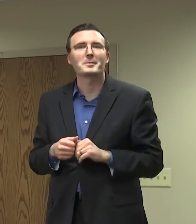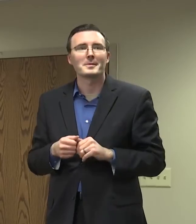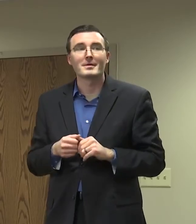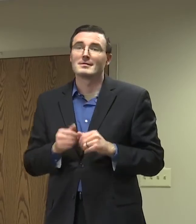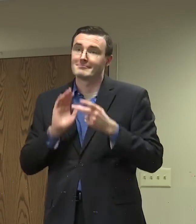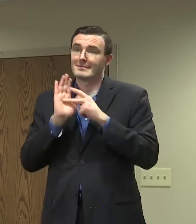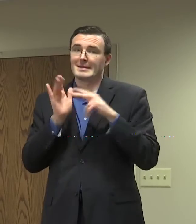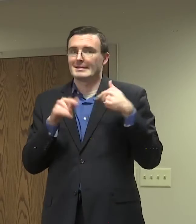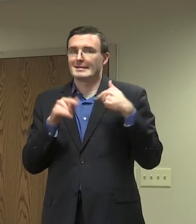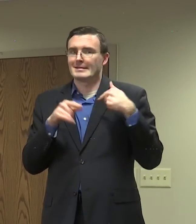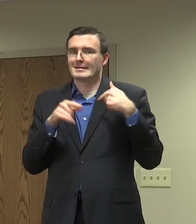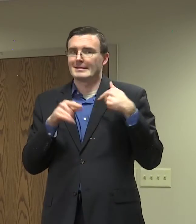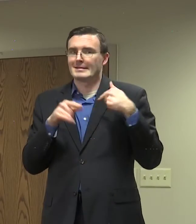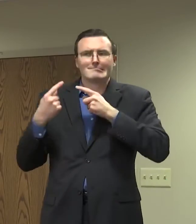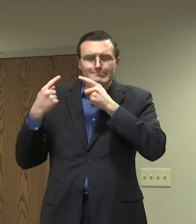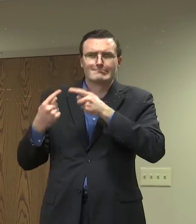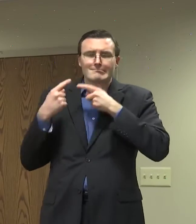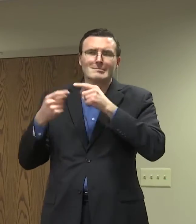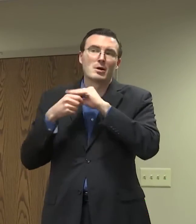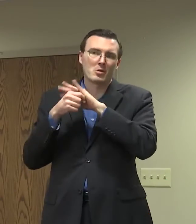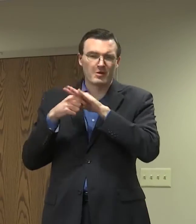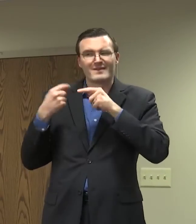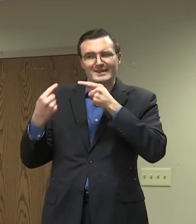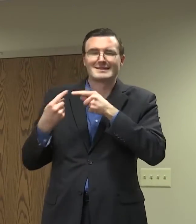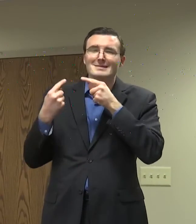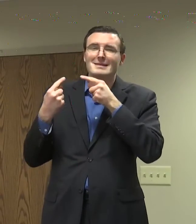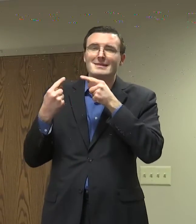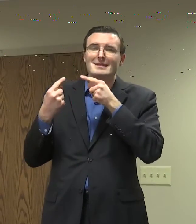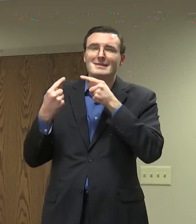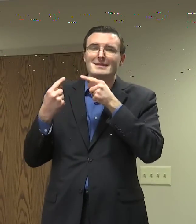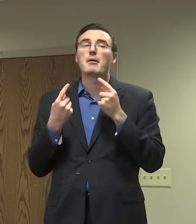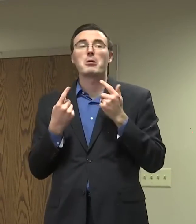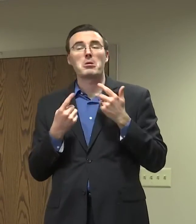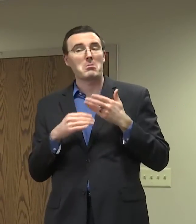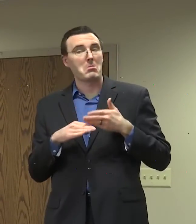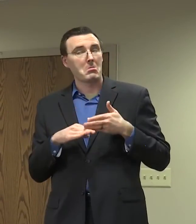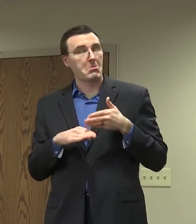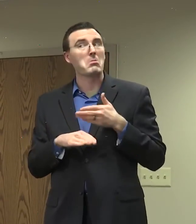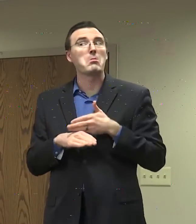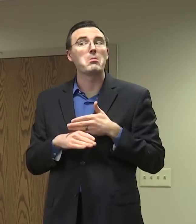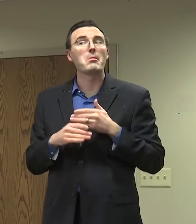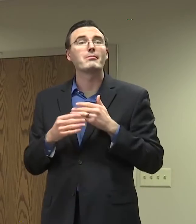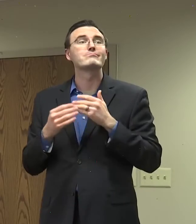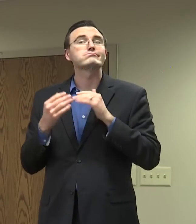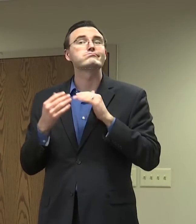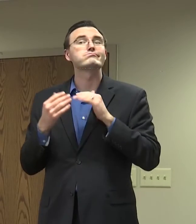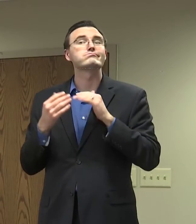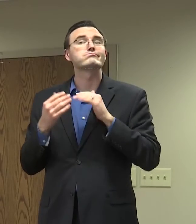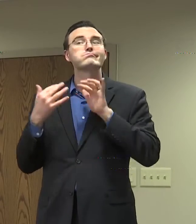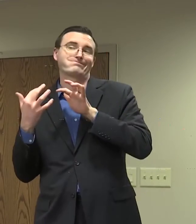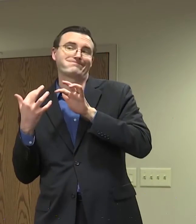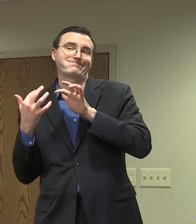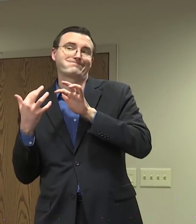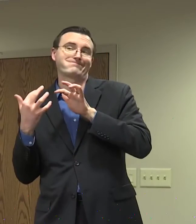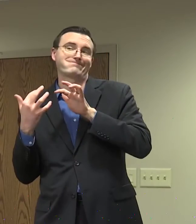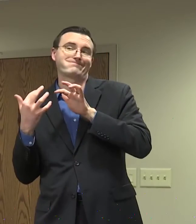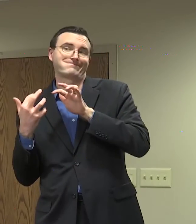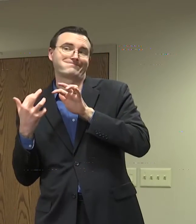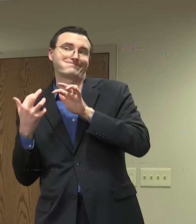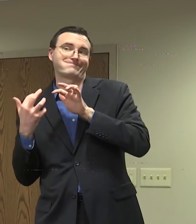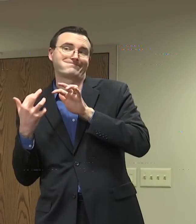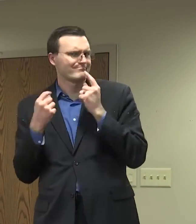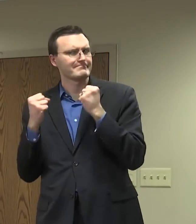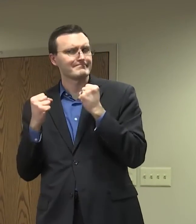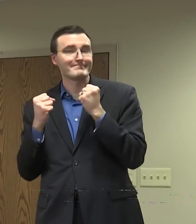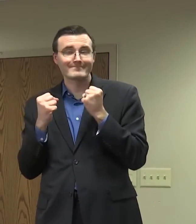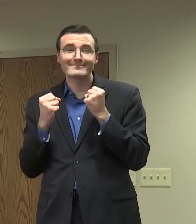this battle against COVID-19. And the big picture that phase four is to allow for many more businesses and organizations that have done and